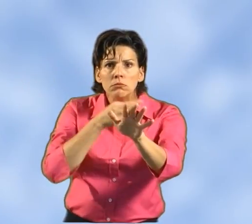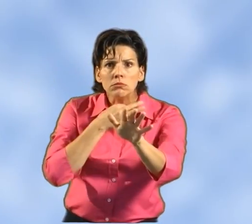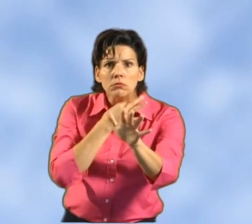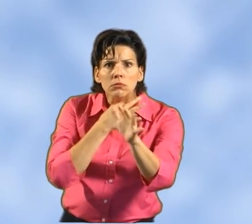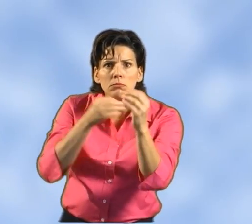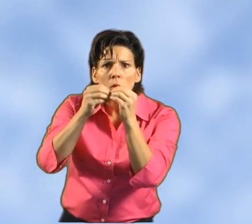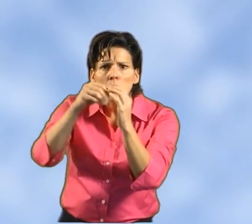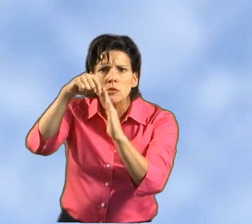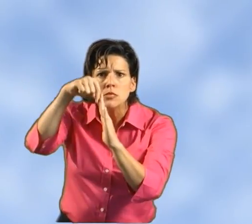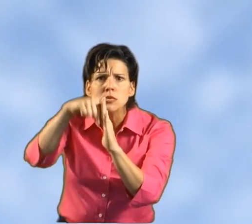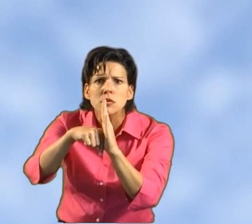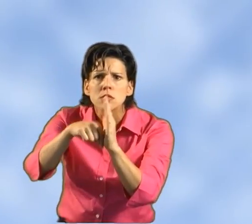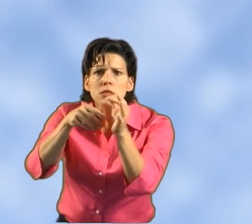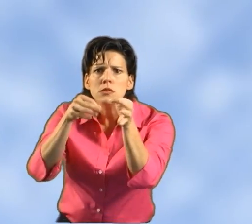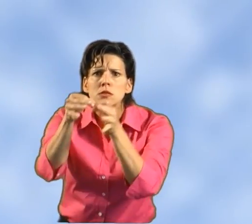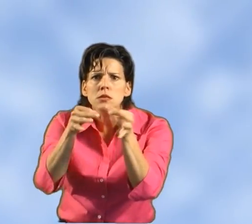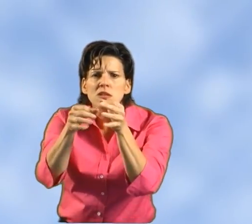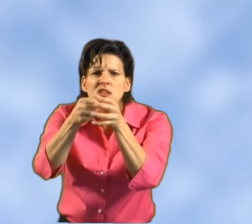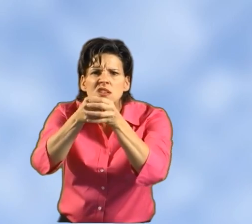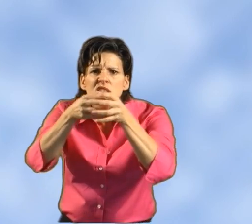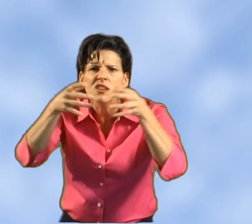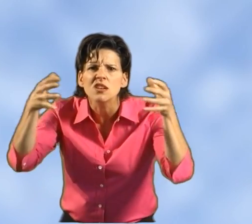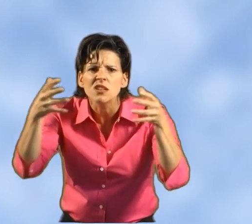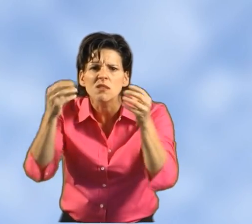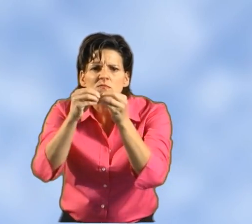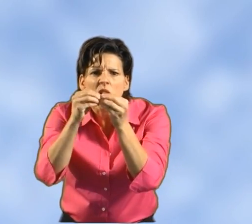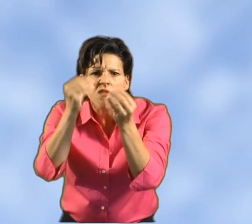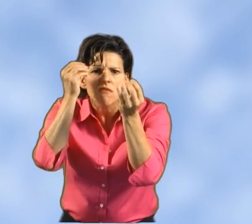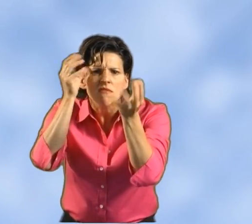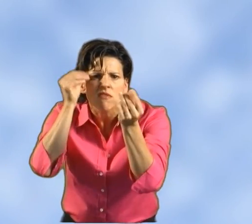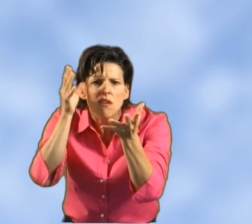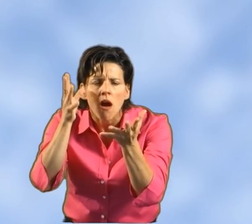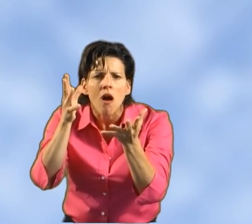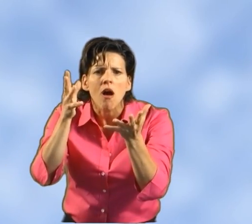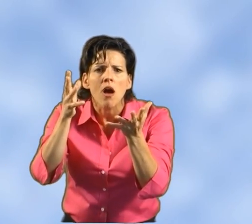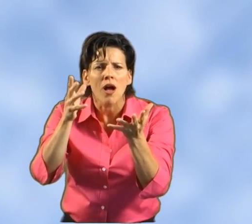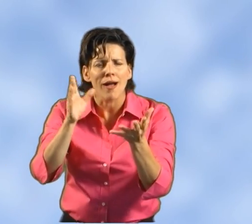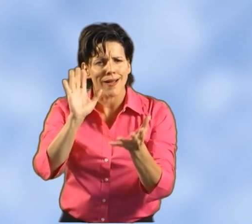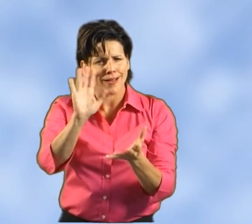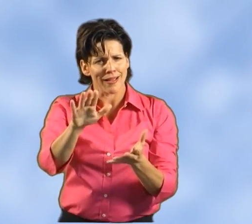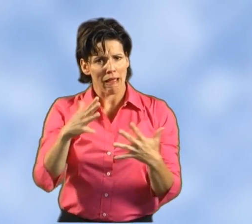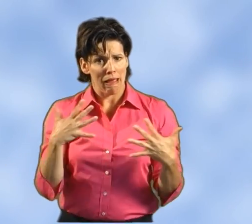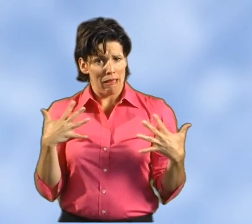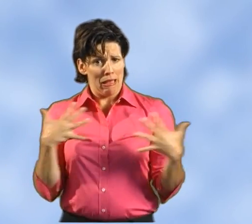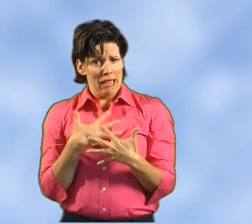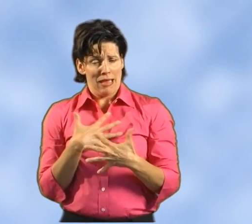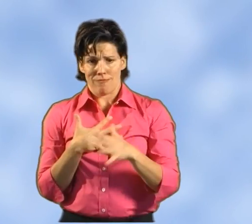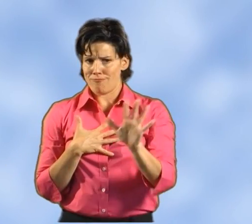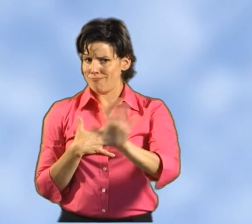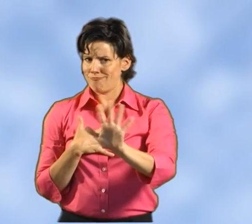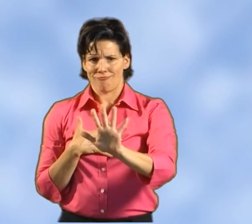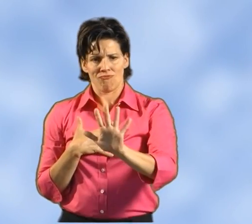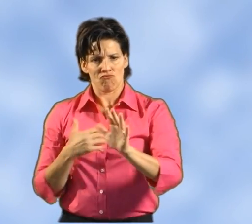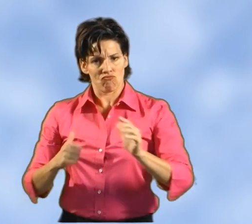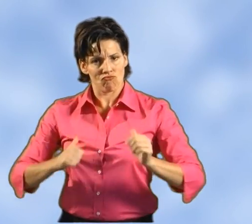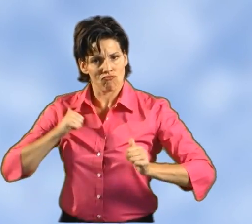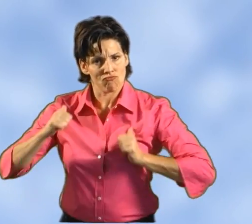If something piques your interest, or you want to know more about a particular subject, go ahead and ask. Don't be